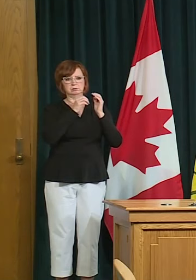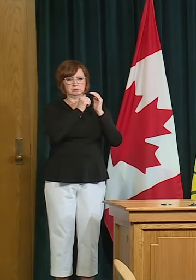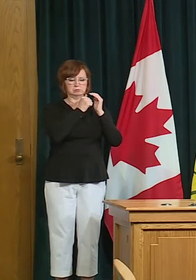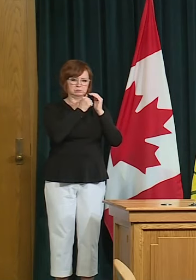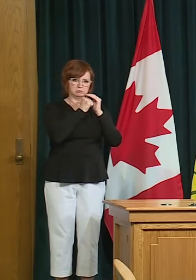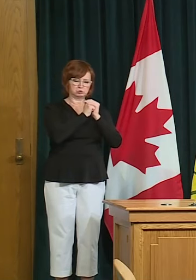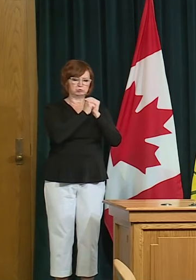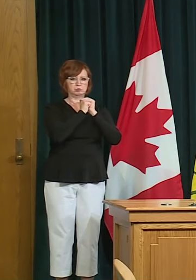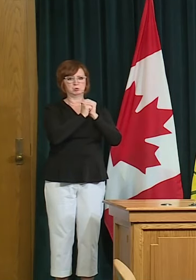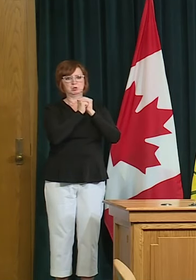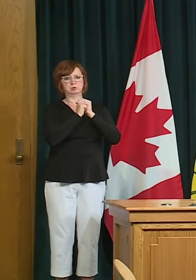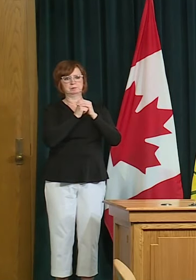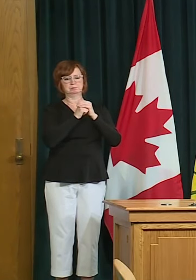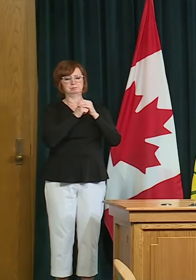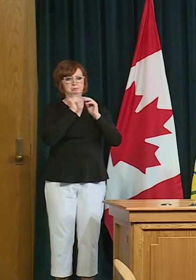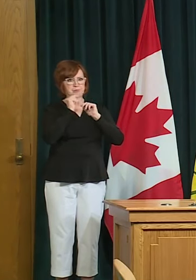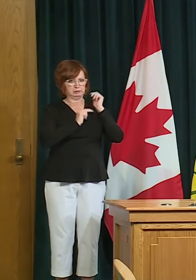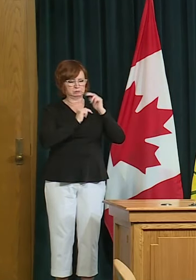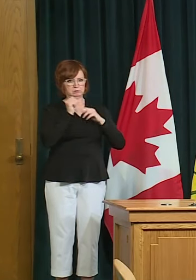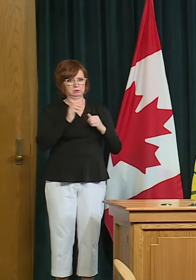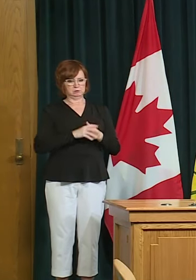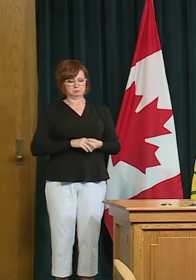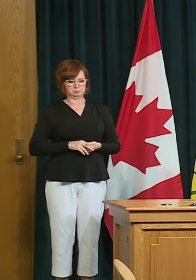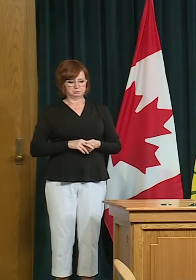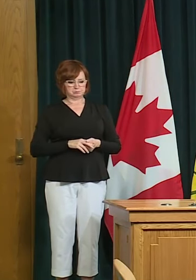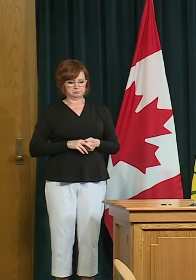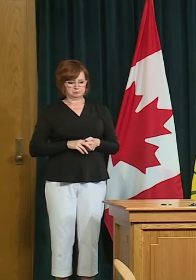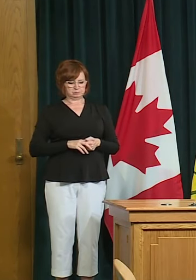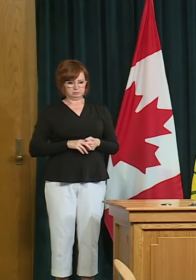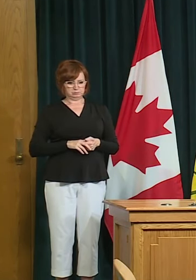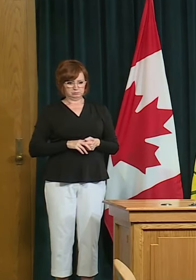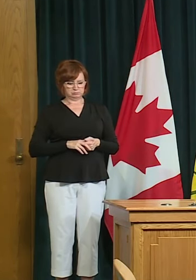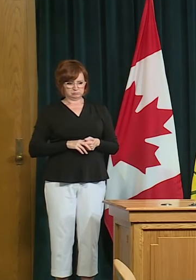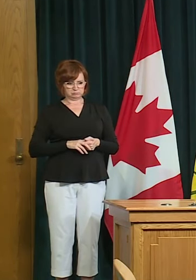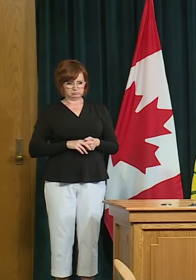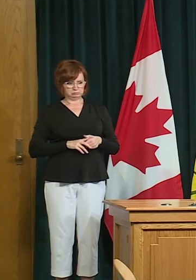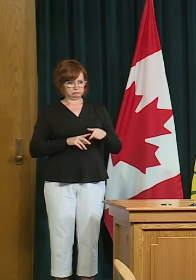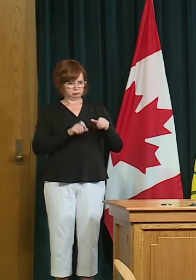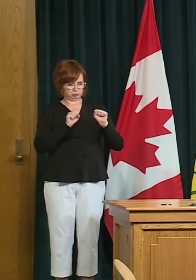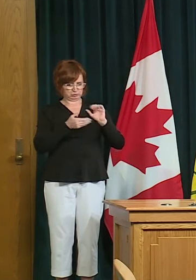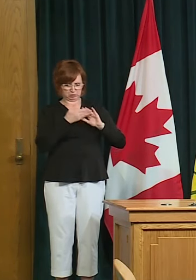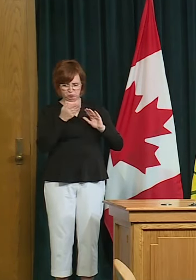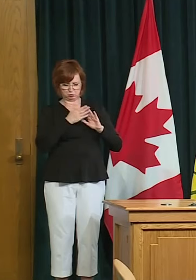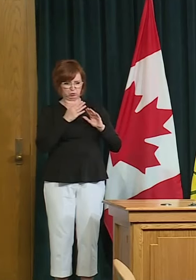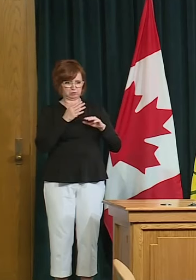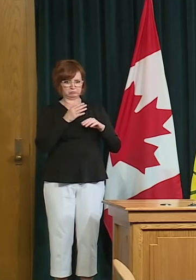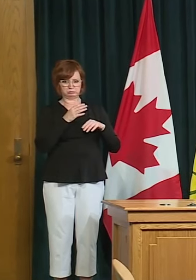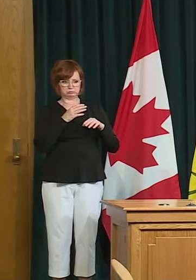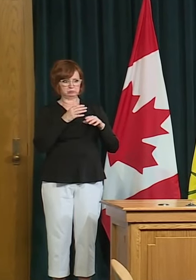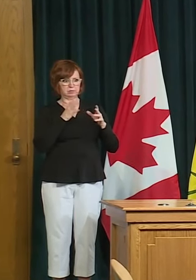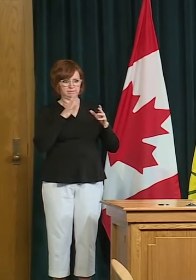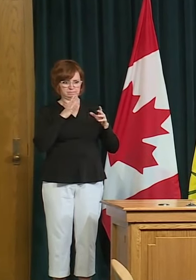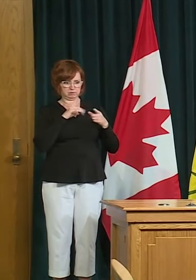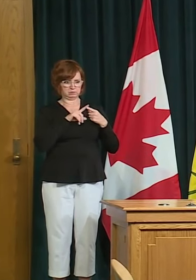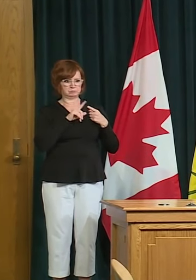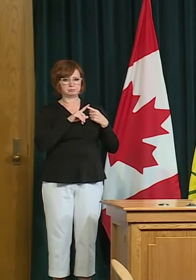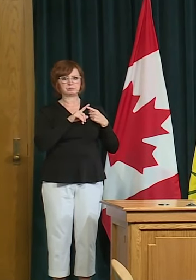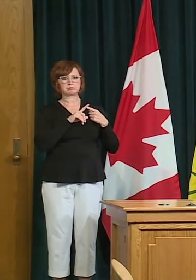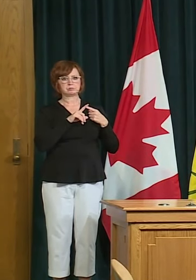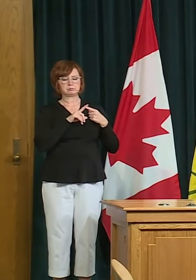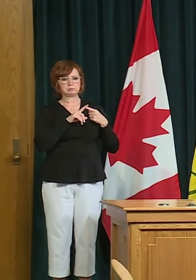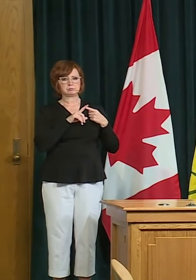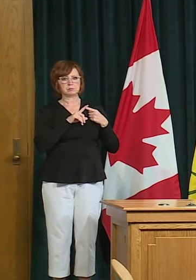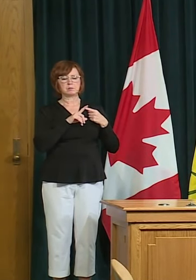size of the building you can have things that as long as people maintain the physical distance as long as there's sanitation of multi-touch